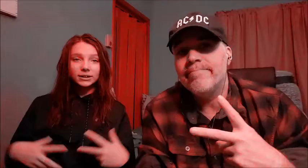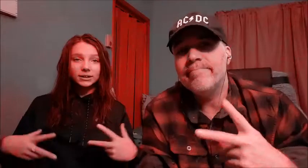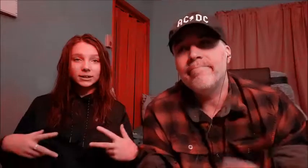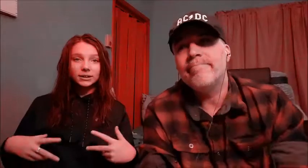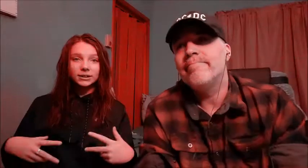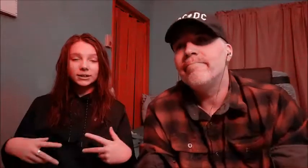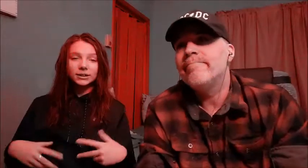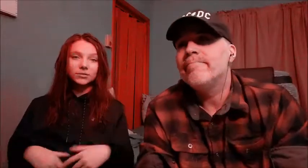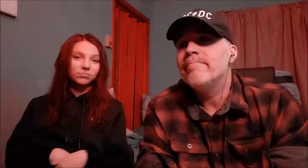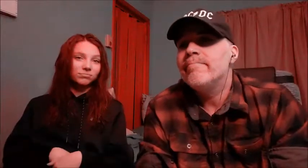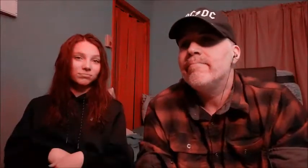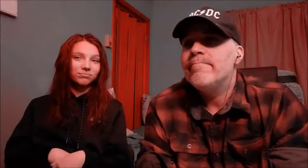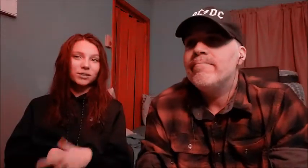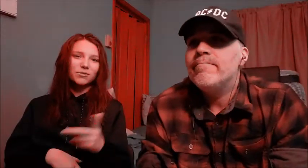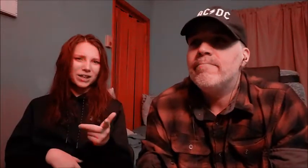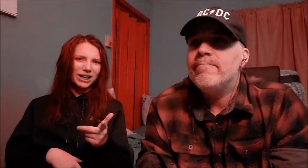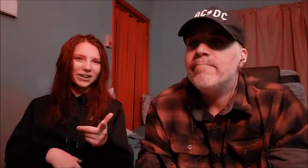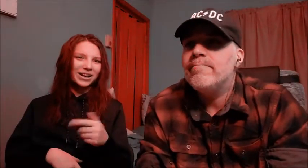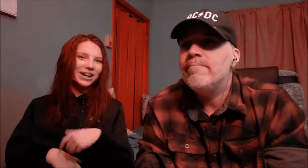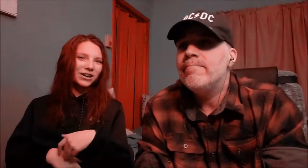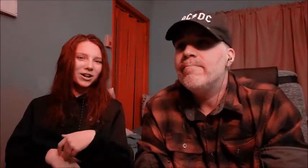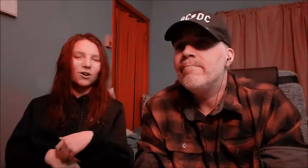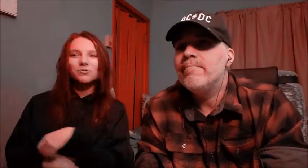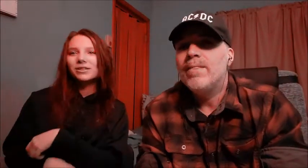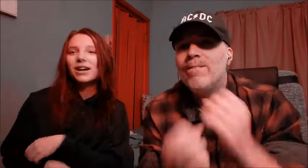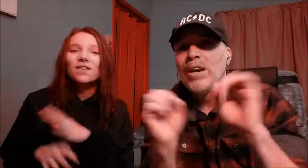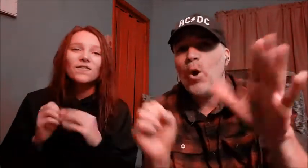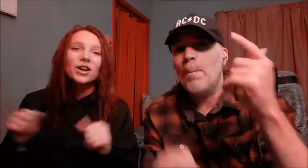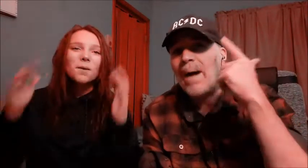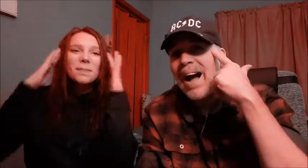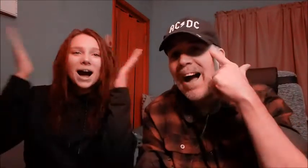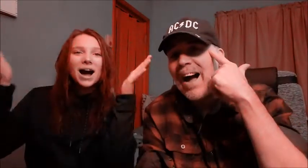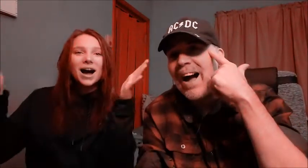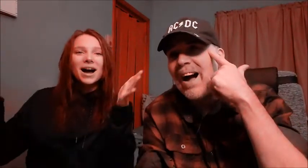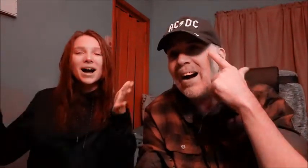Prejudice. Wrote a song about it? Like the hit? Here it go. Free your mind!